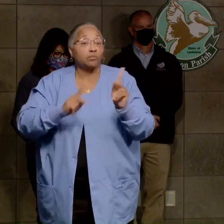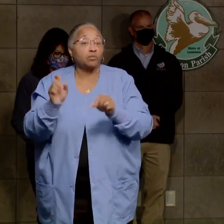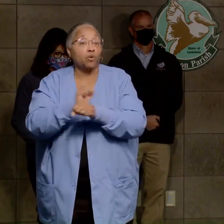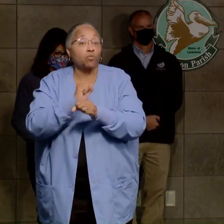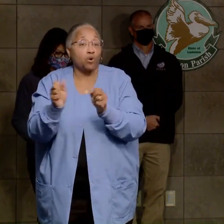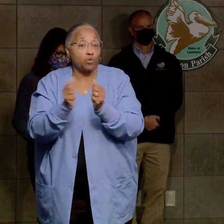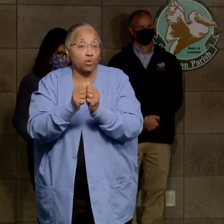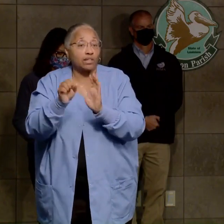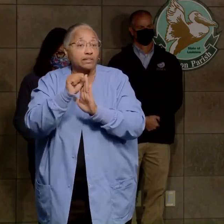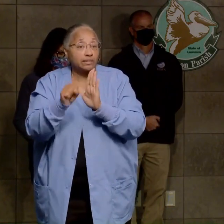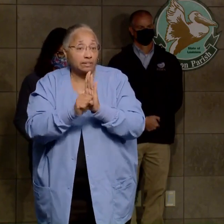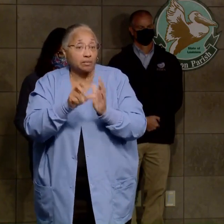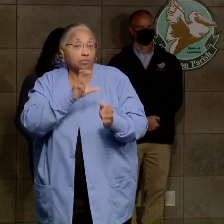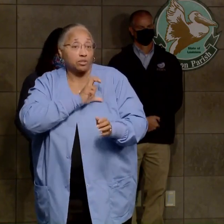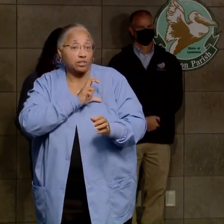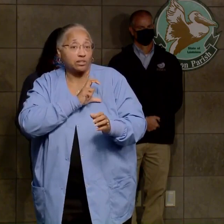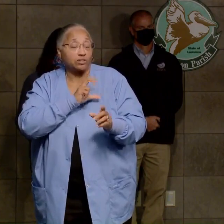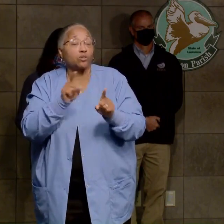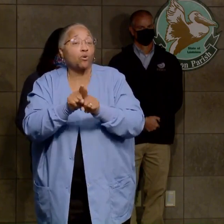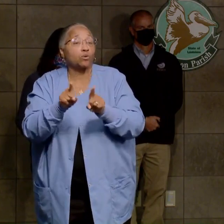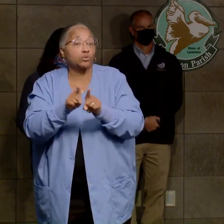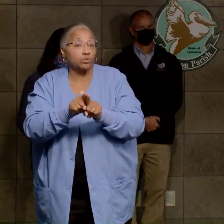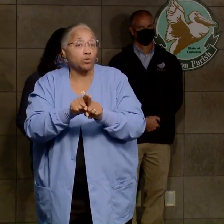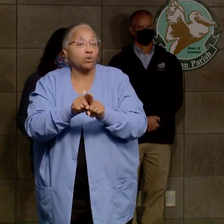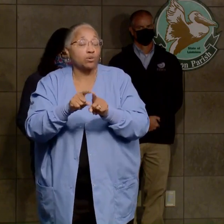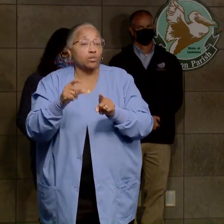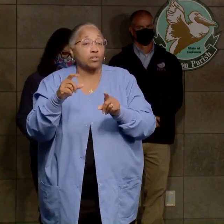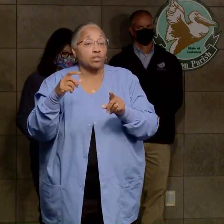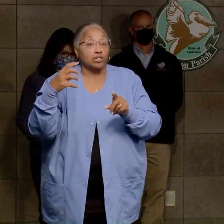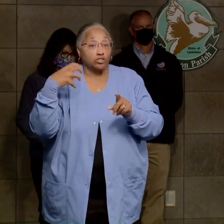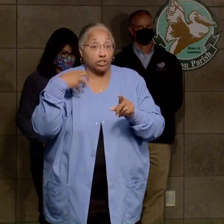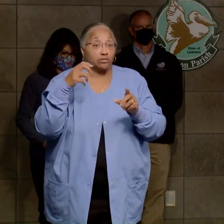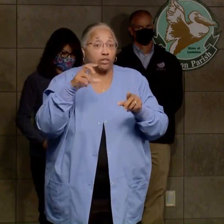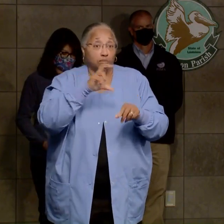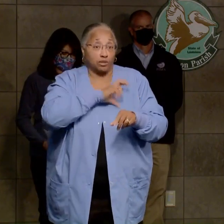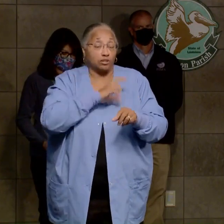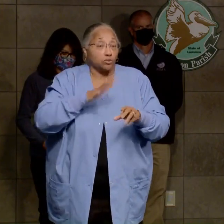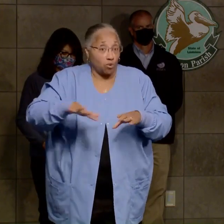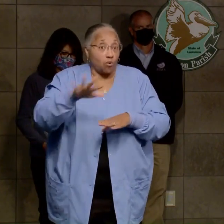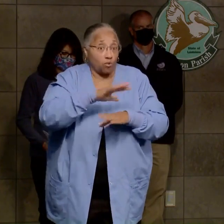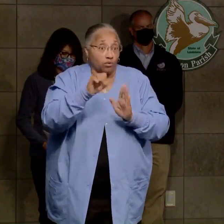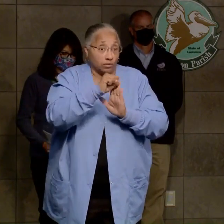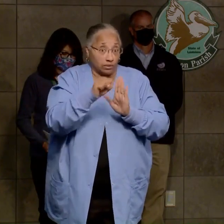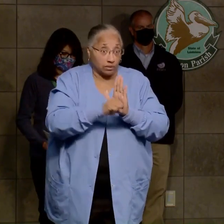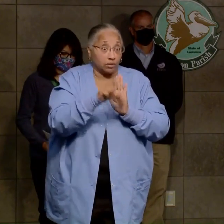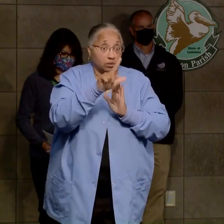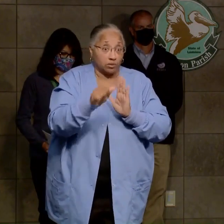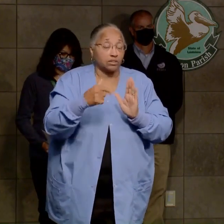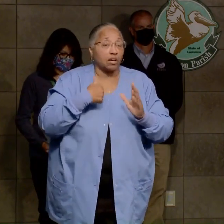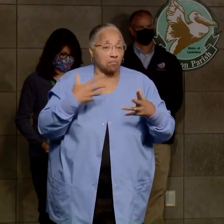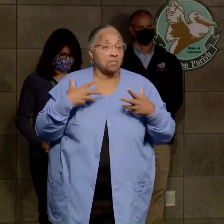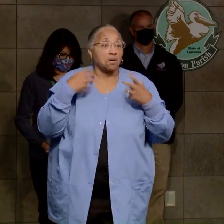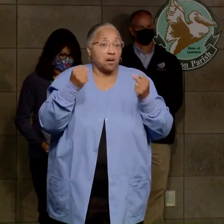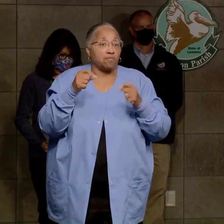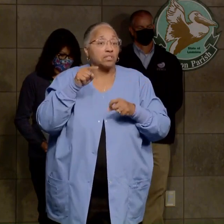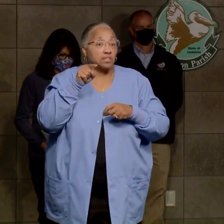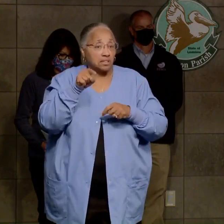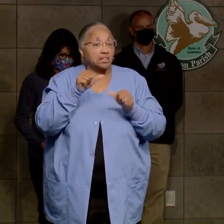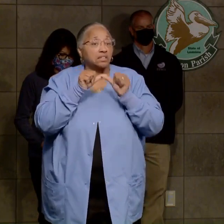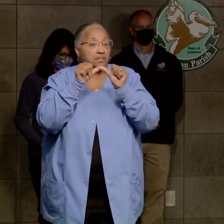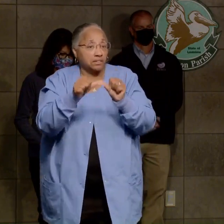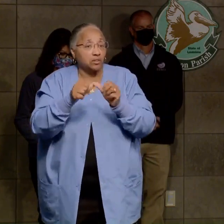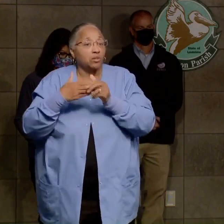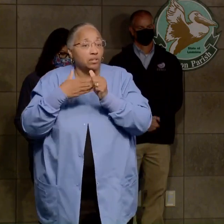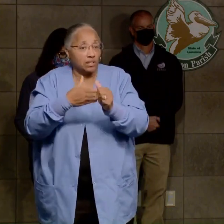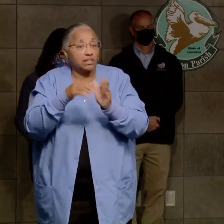the state police officers, but in sheriff's offices and chiefs of police all across the state of Louisiana, and I'm confident that he's going to continue to lead the state